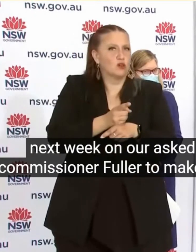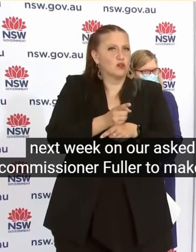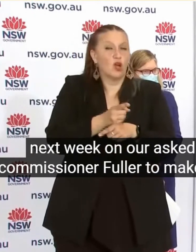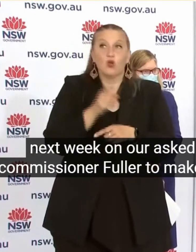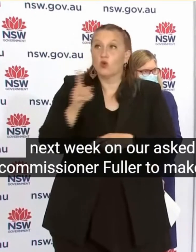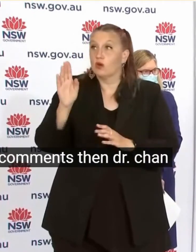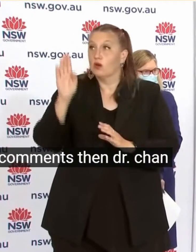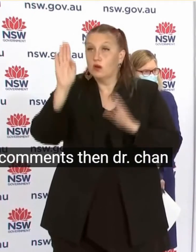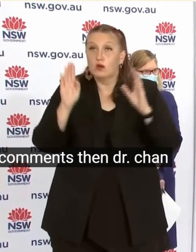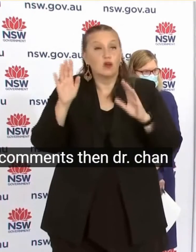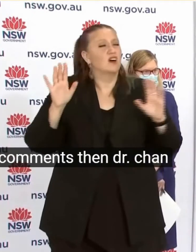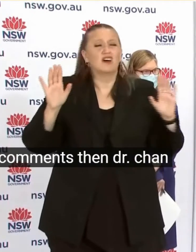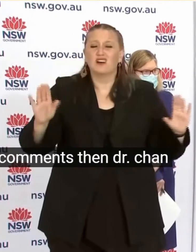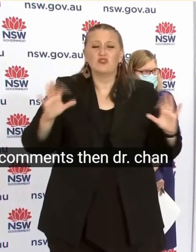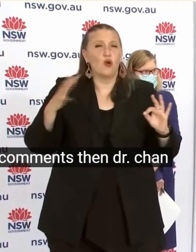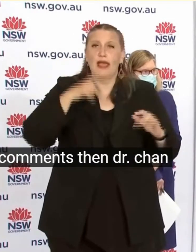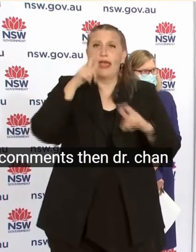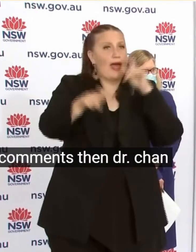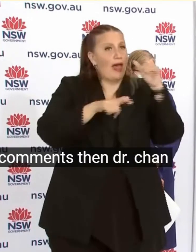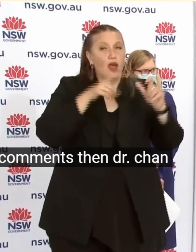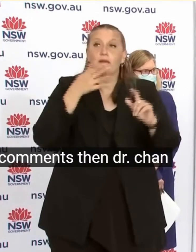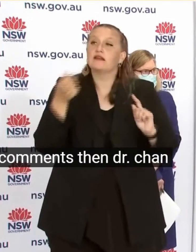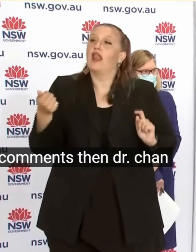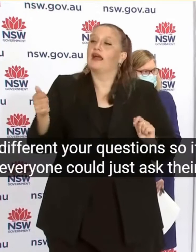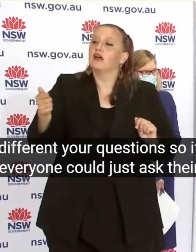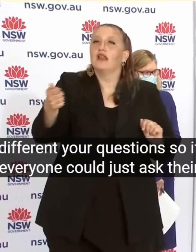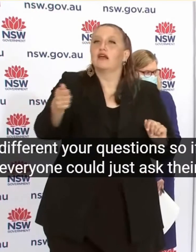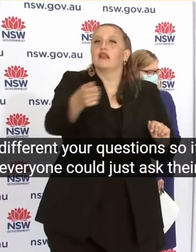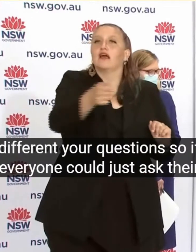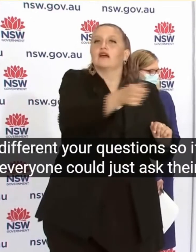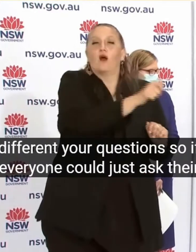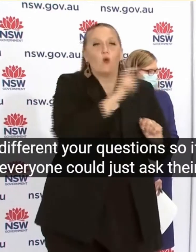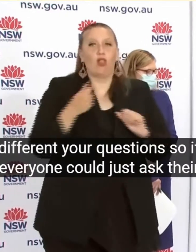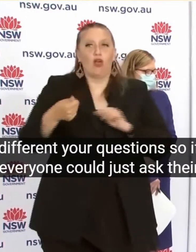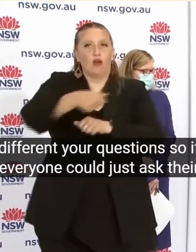questions So if everyone could Just ask their questions One at a time So we can get to everybody Thank you